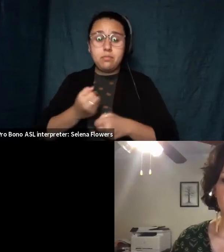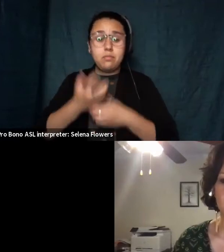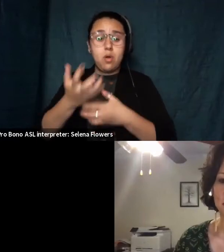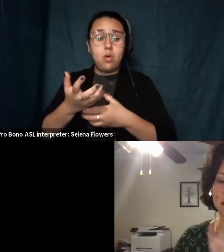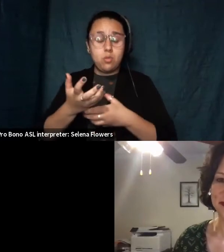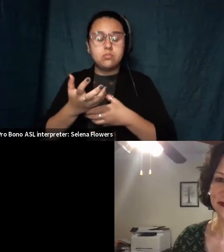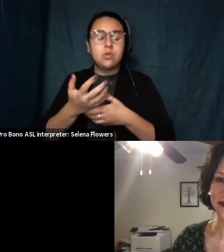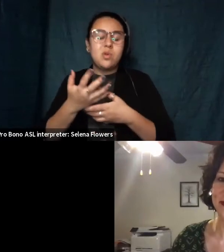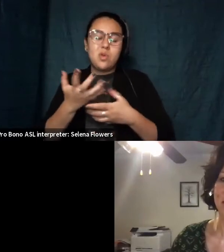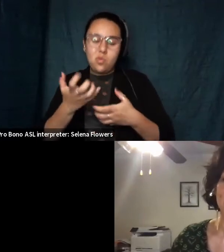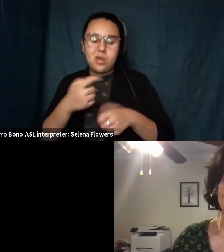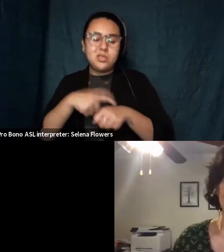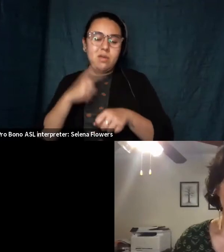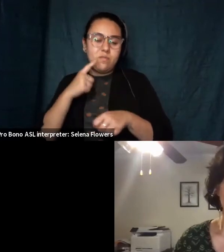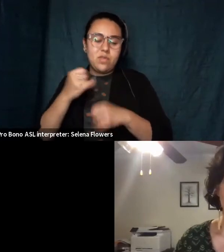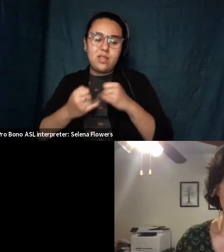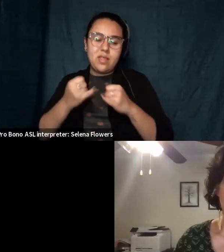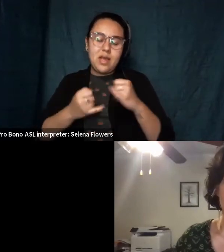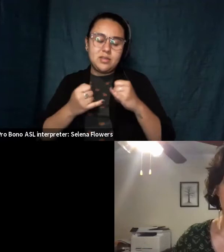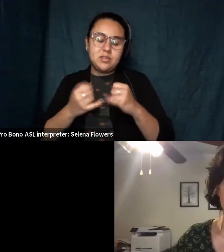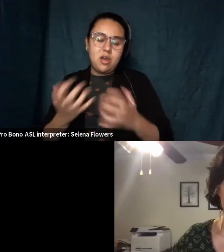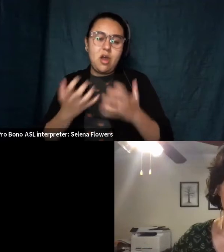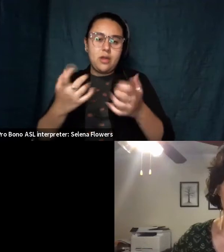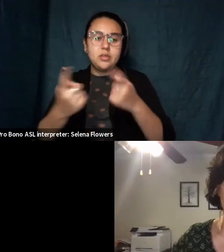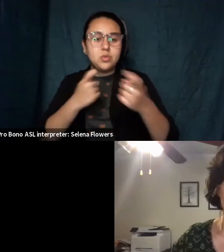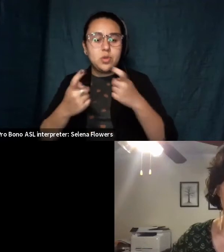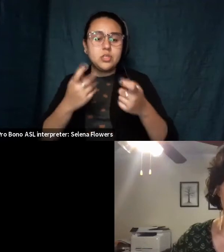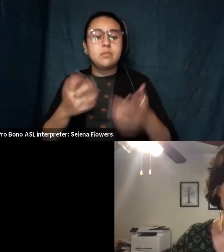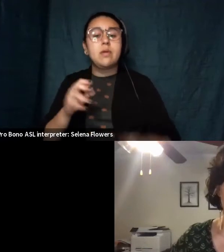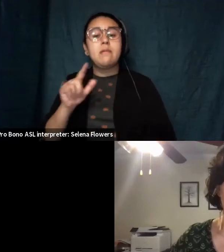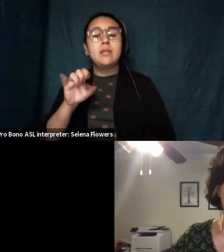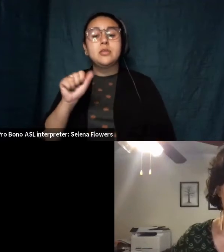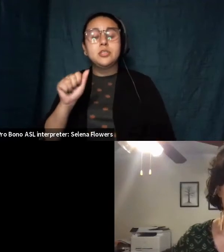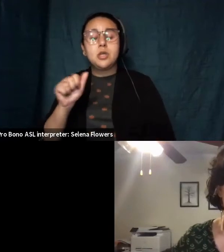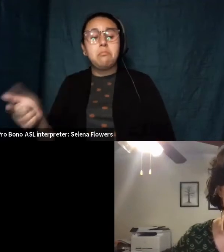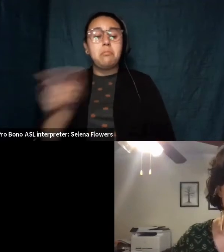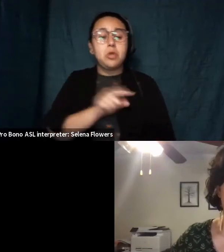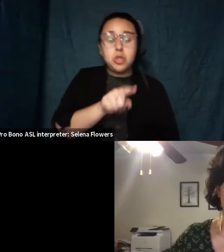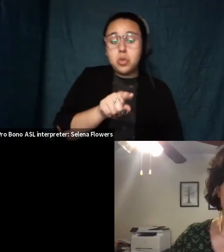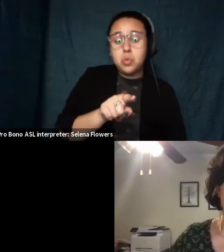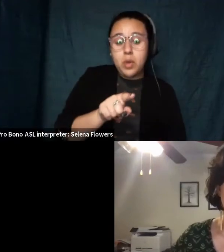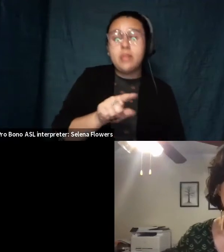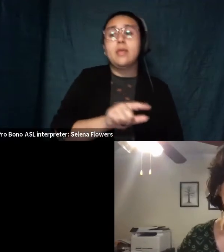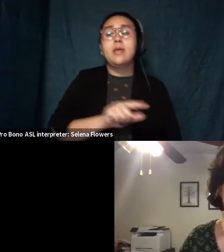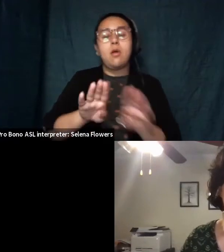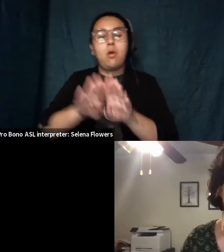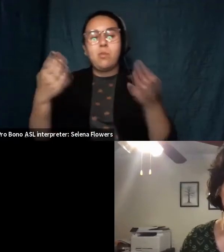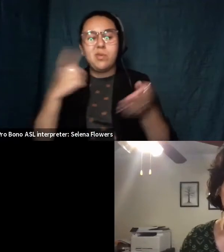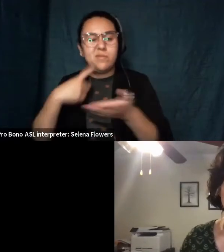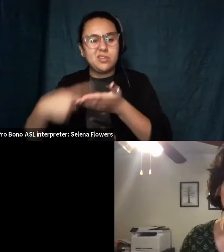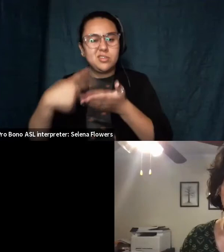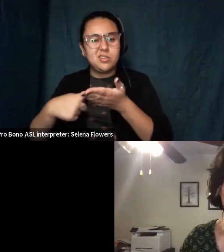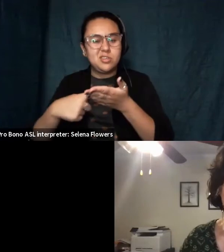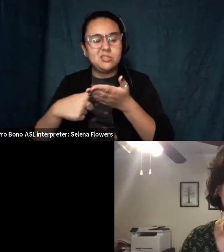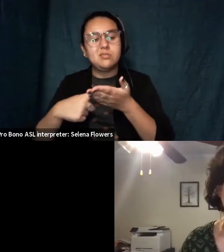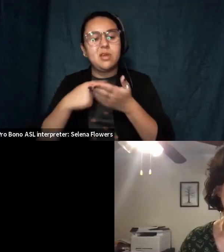for the audience's questions so maybe we'll we'll go from alicia to your final poem and then open it up for discussion um okay i'm